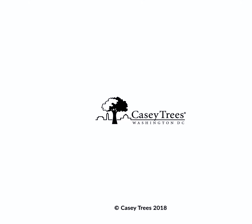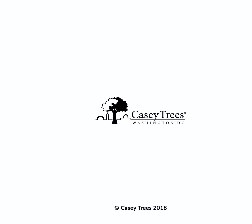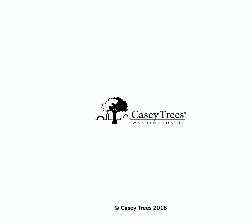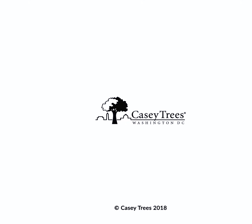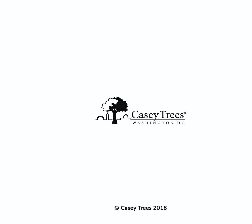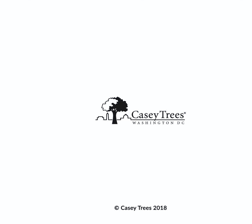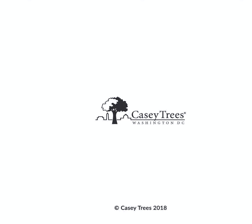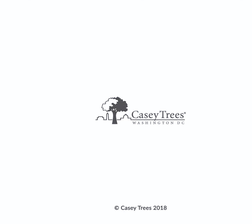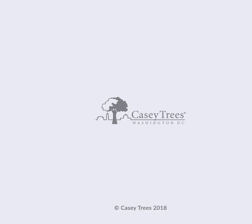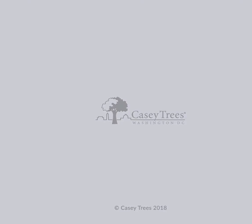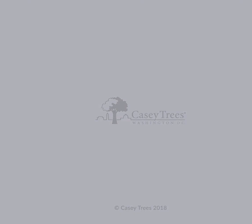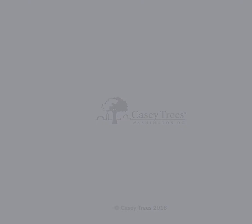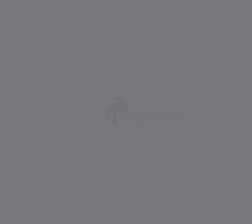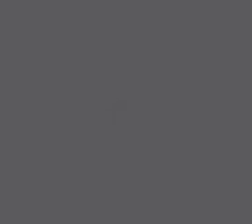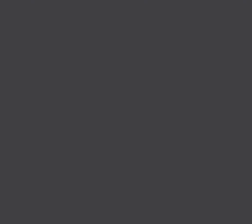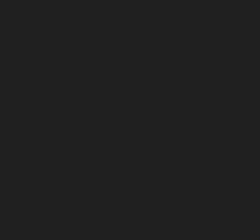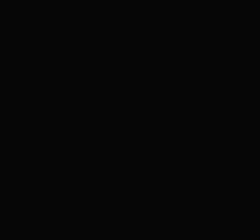DC know,